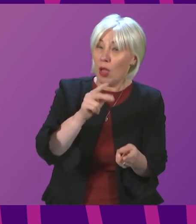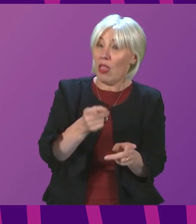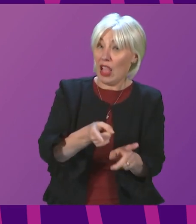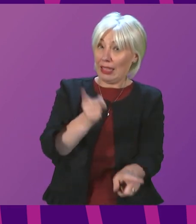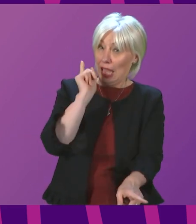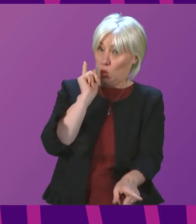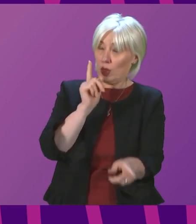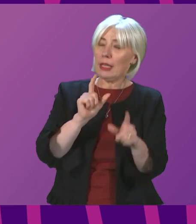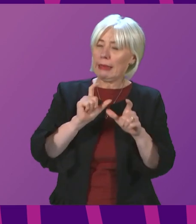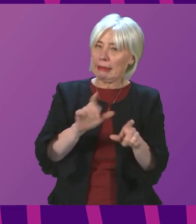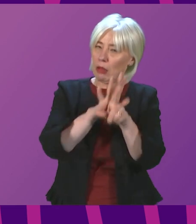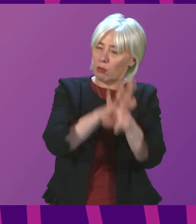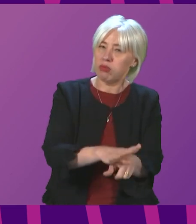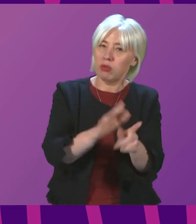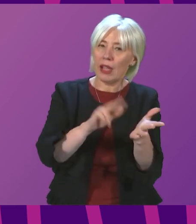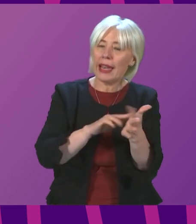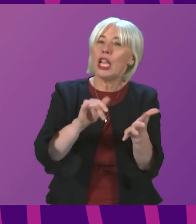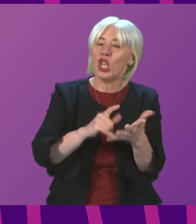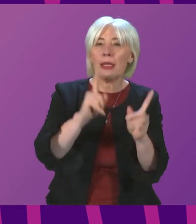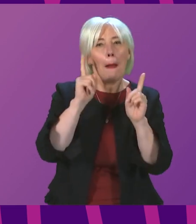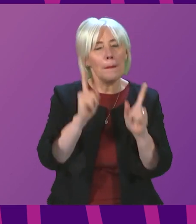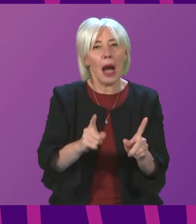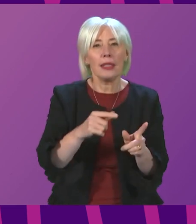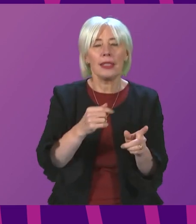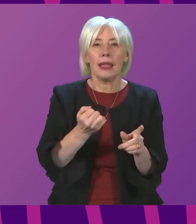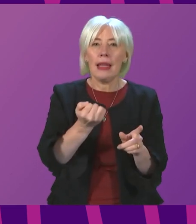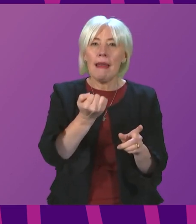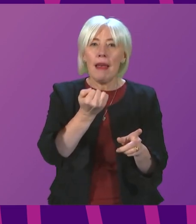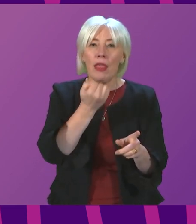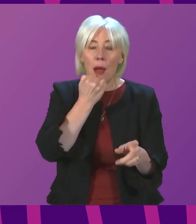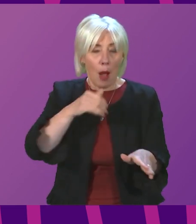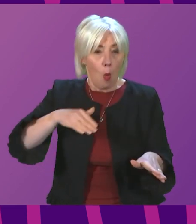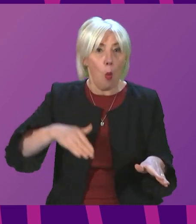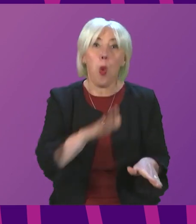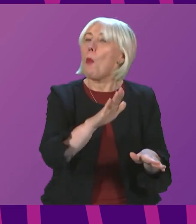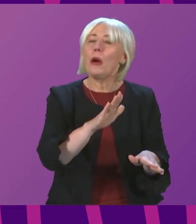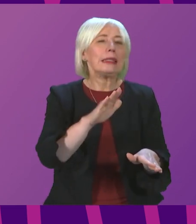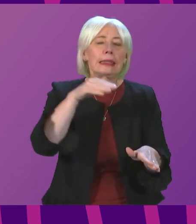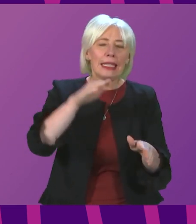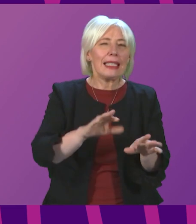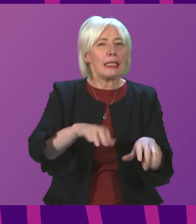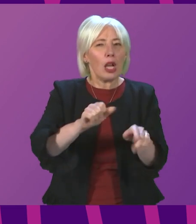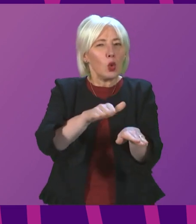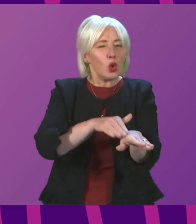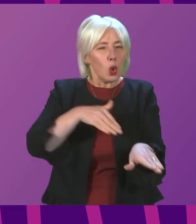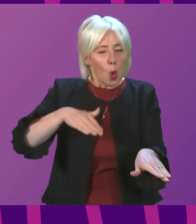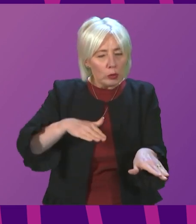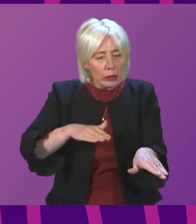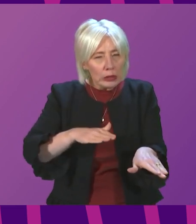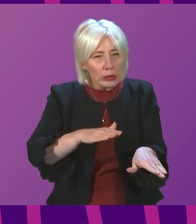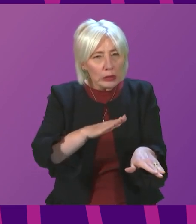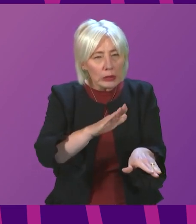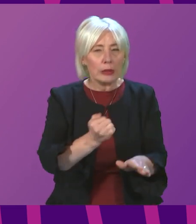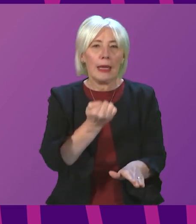pressure on the NHS, there are signs that the rate of increase may be starting to slow down. The number in